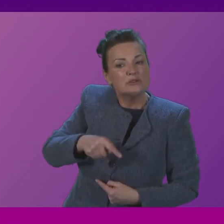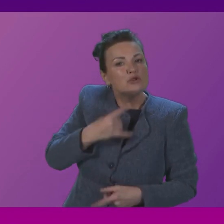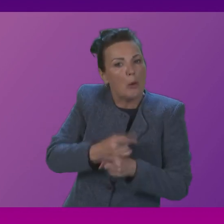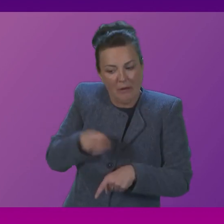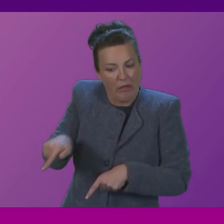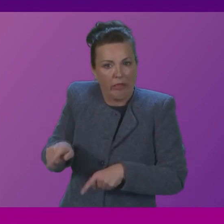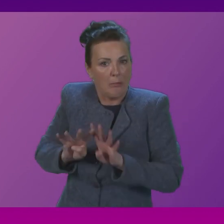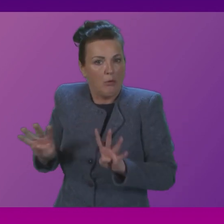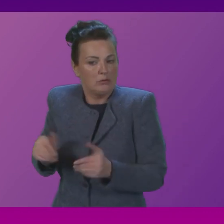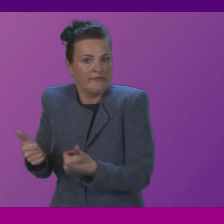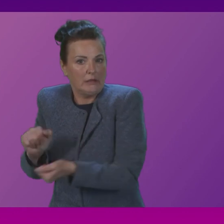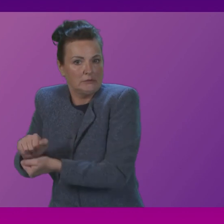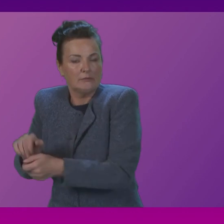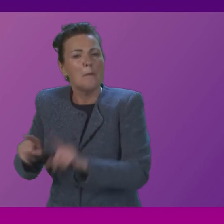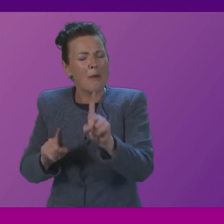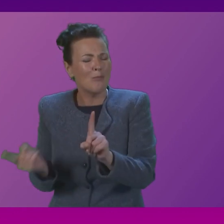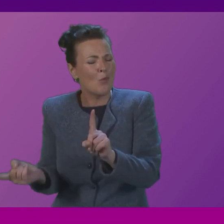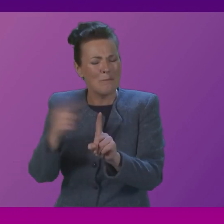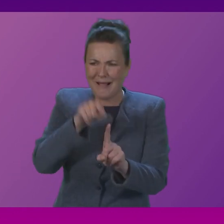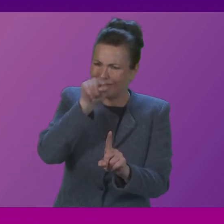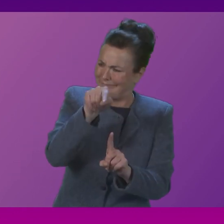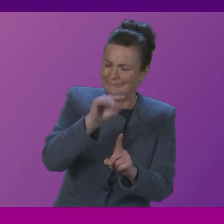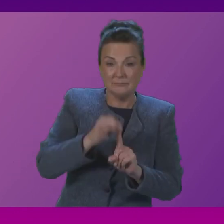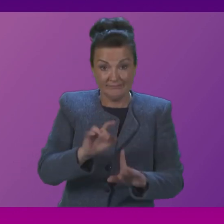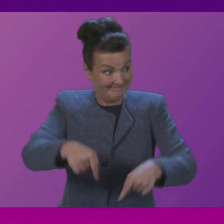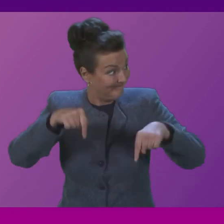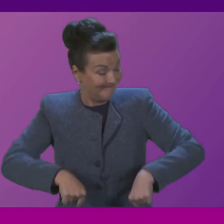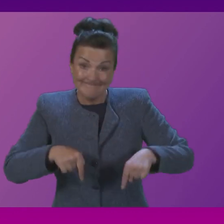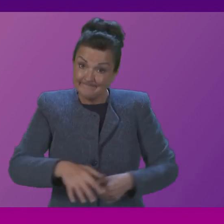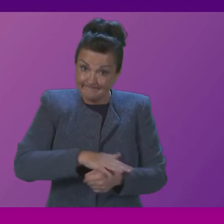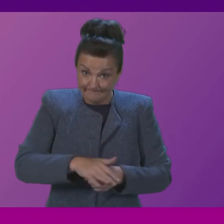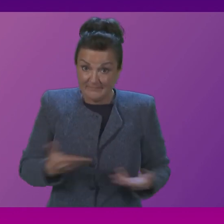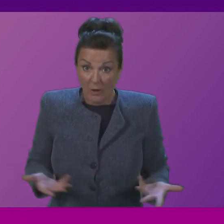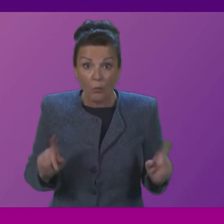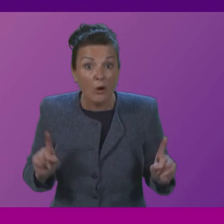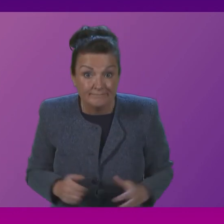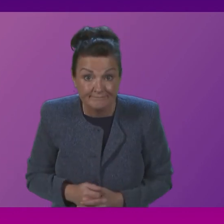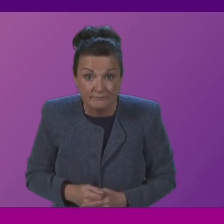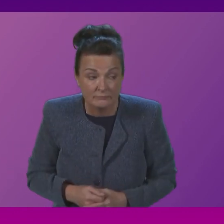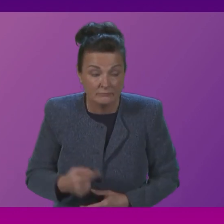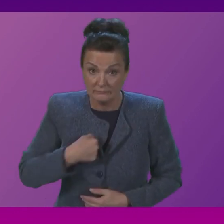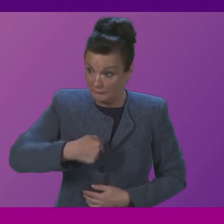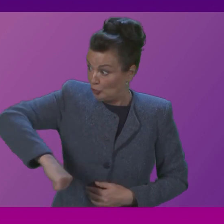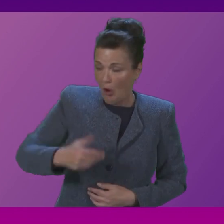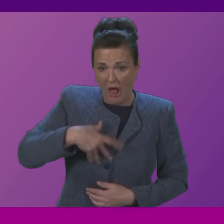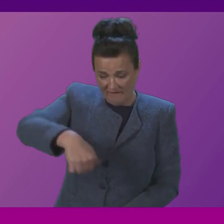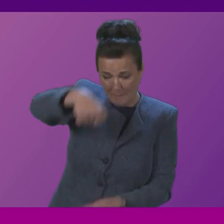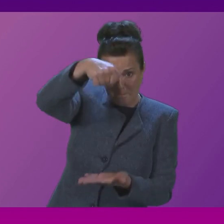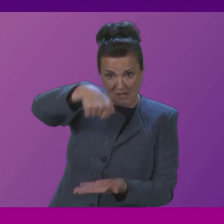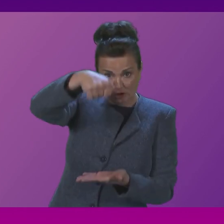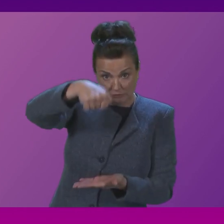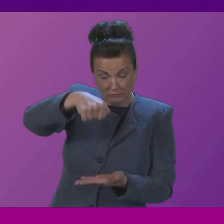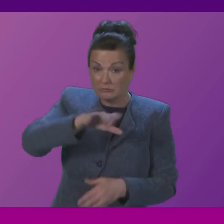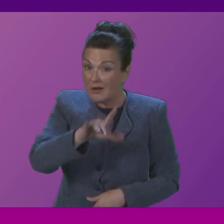yesterday but I'll back to the central point presiding officer we are in a situation right now that we have a budget for this year that was already